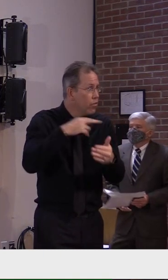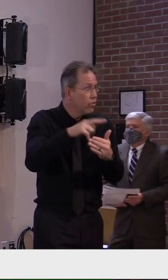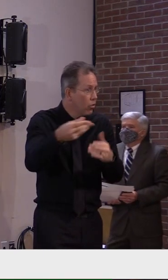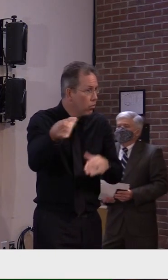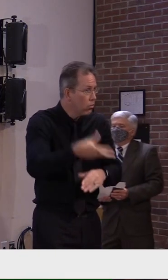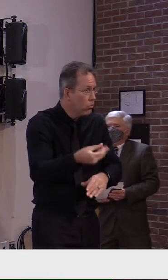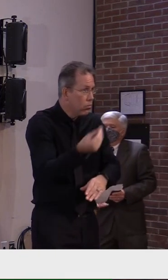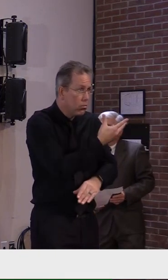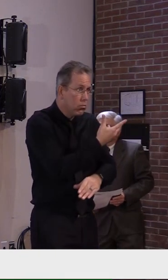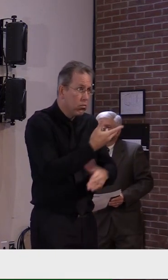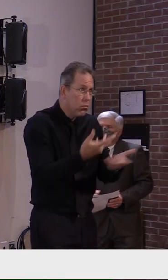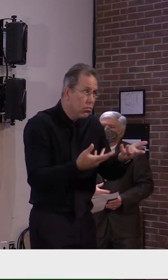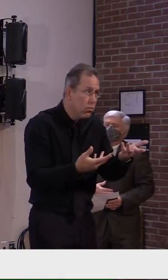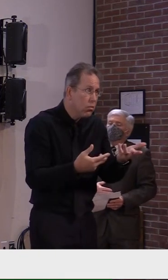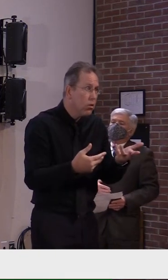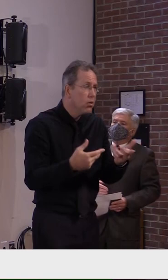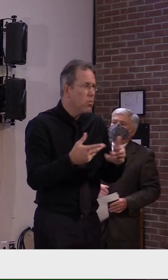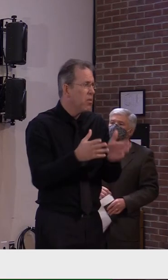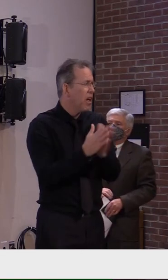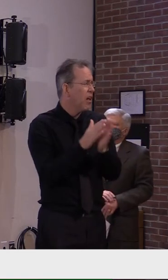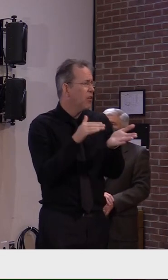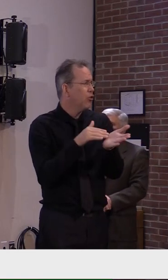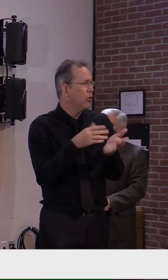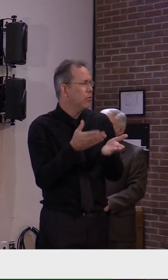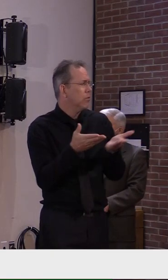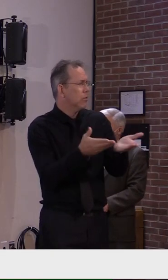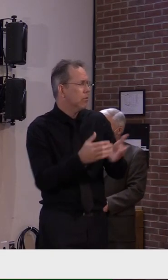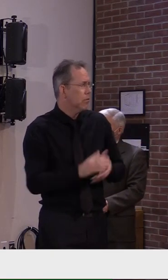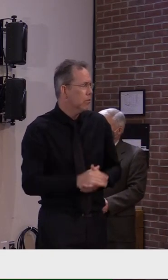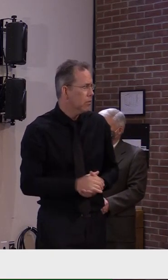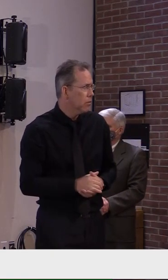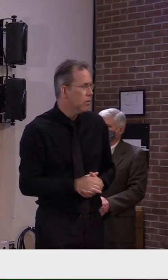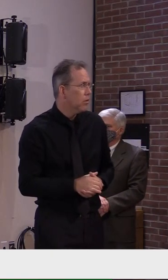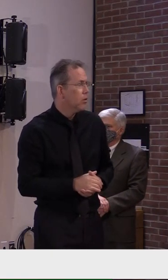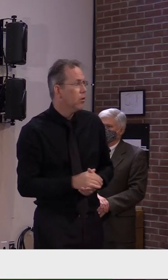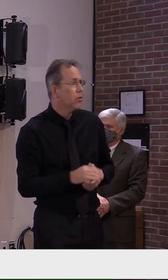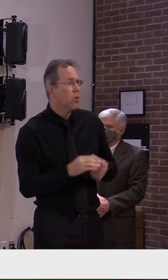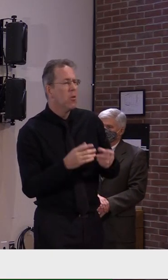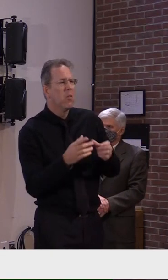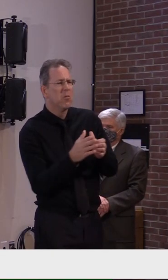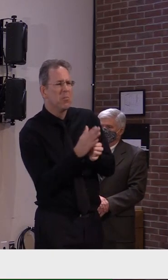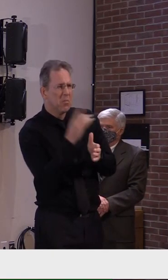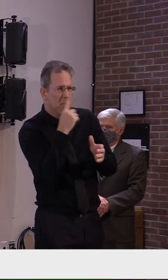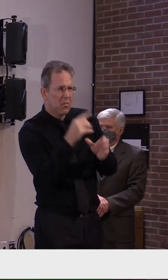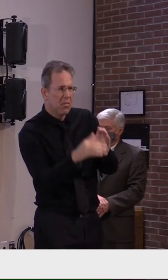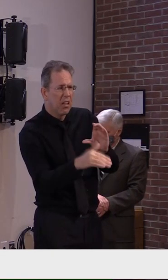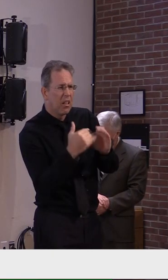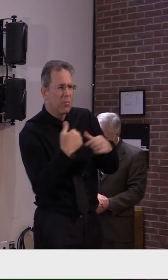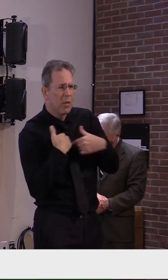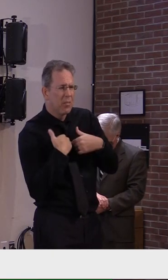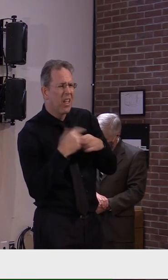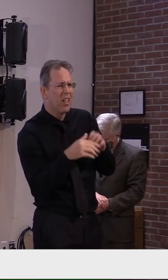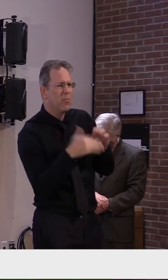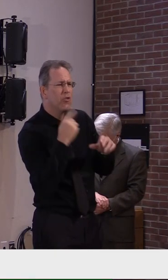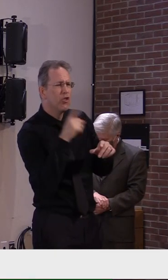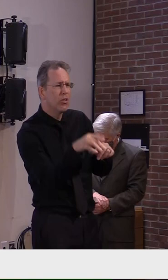So those are the two recommendations. Send the information to me as well as make sure that the healthcare provider is looped in.